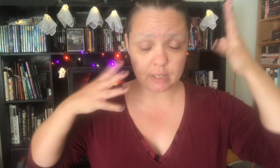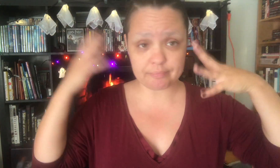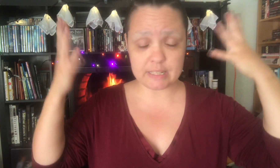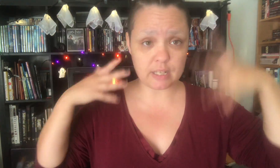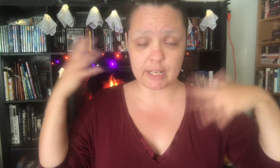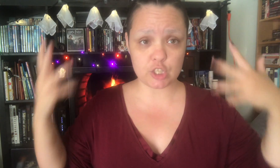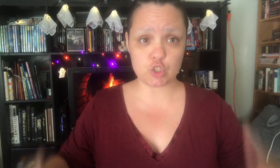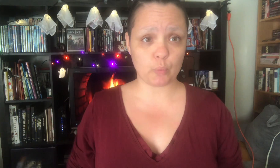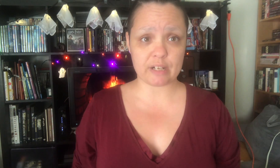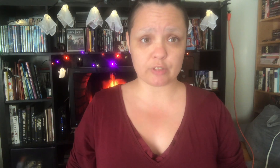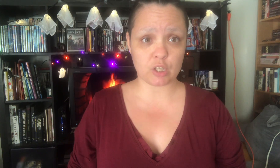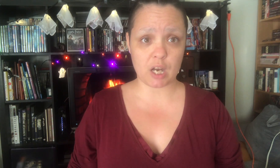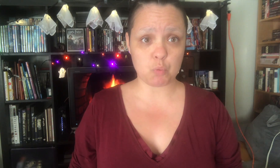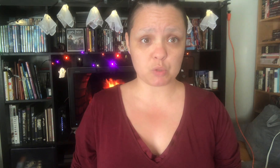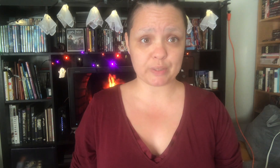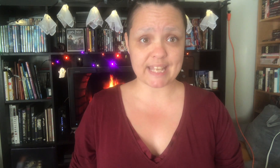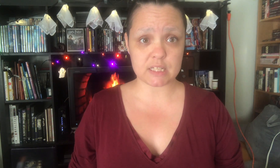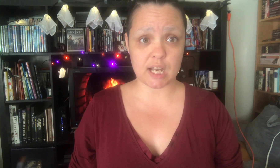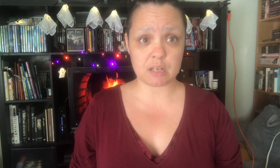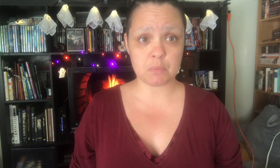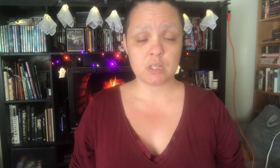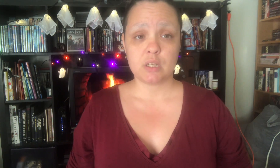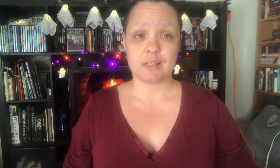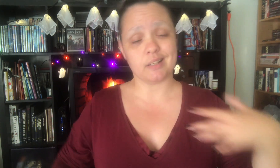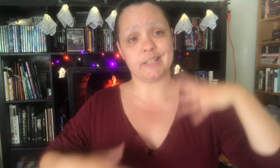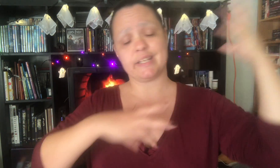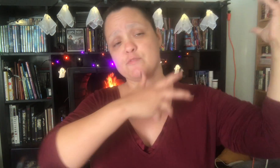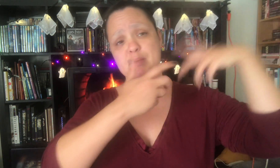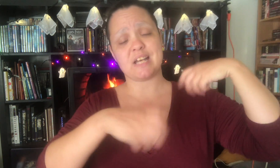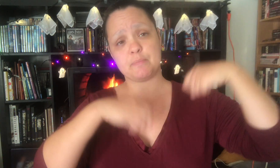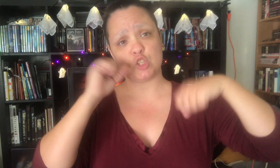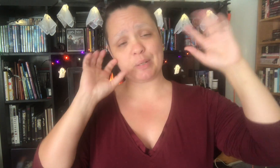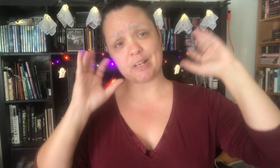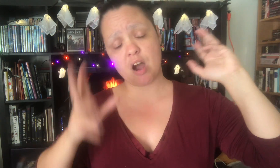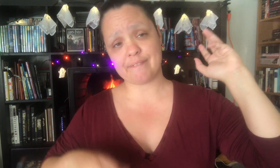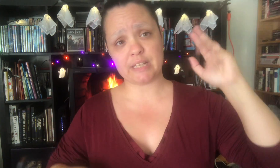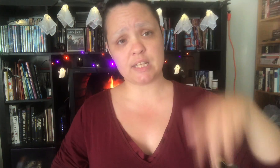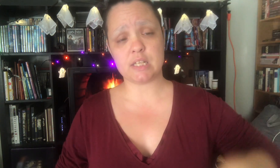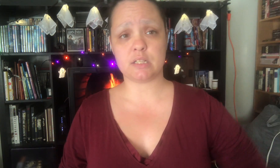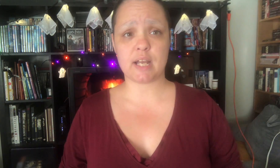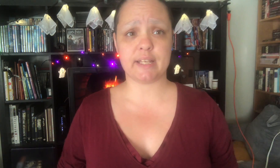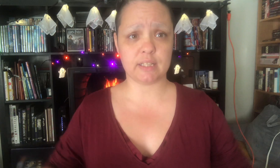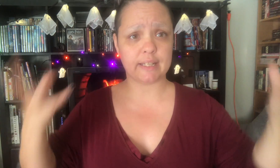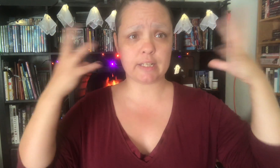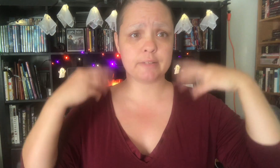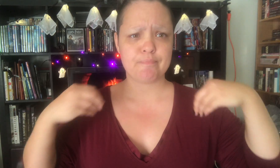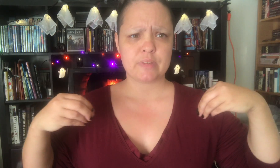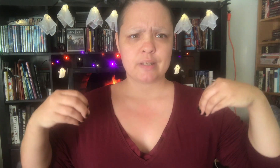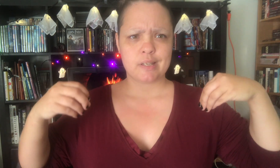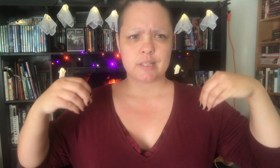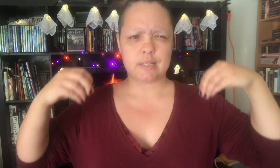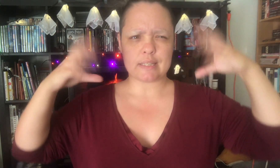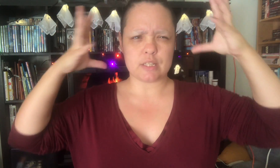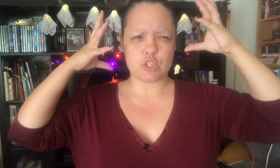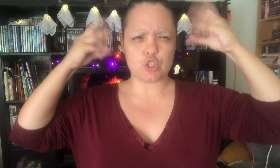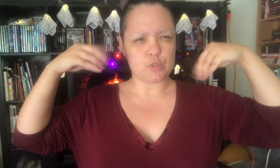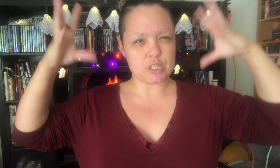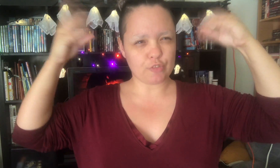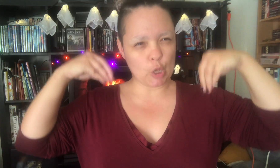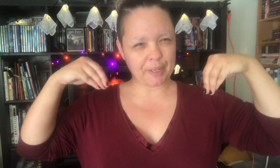I can do whatever I want with that time. It gives me time to drink my coffee and kind of like get the juices flowing.